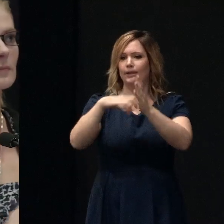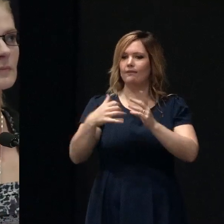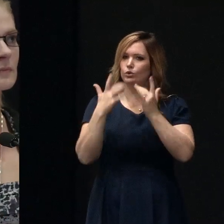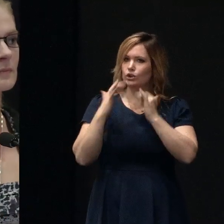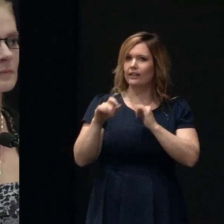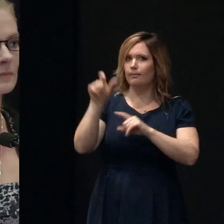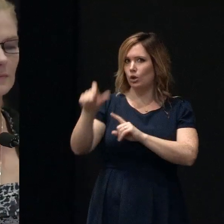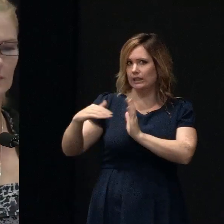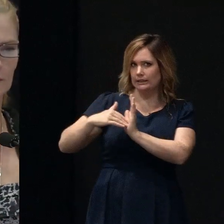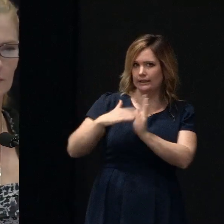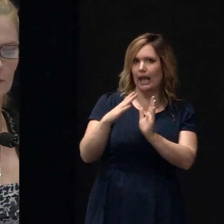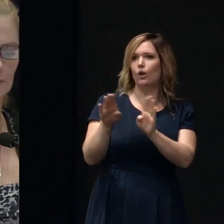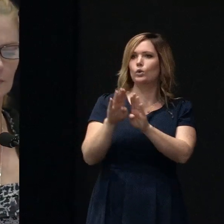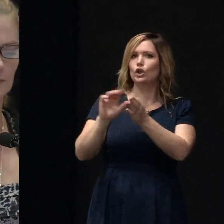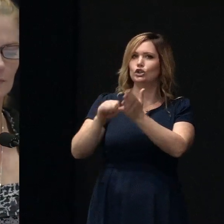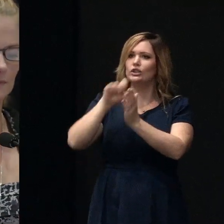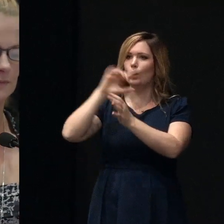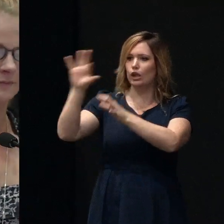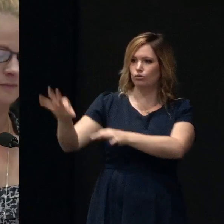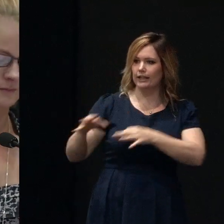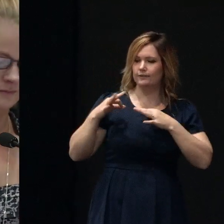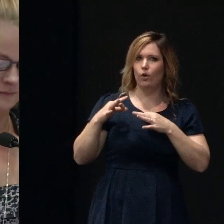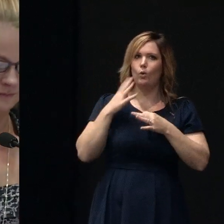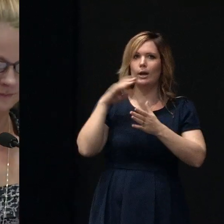will flow through to you when you purchase the property